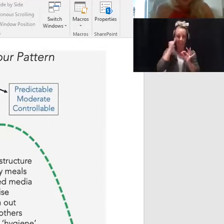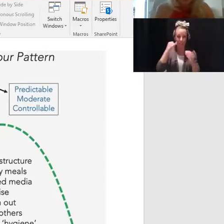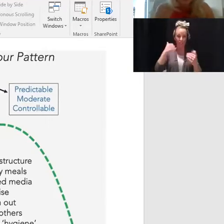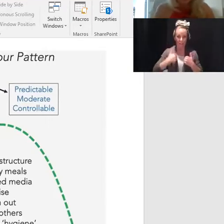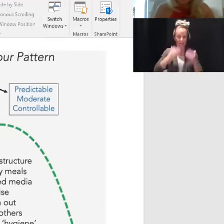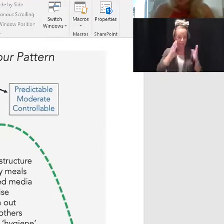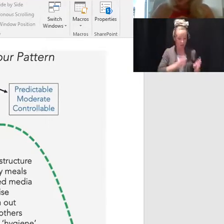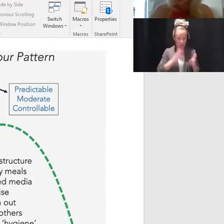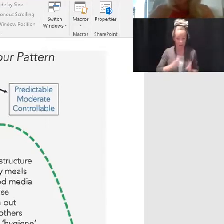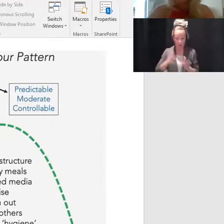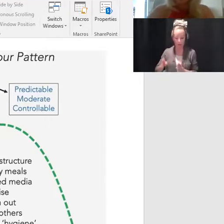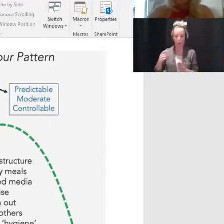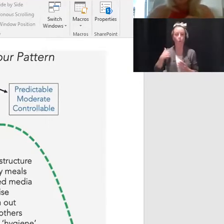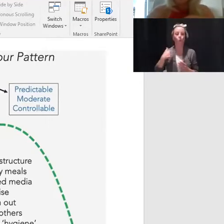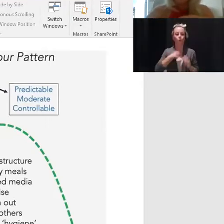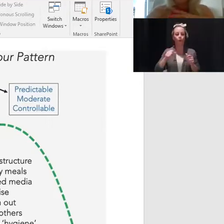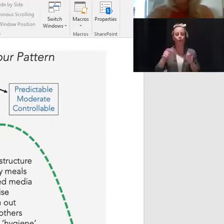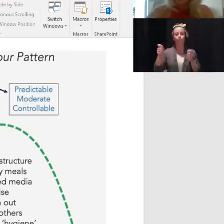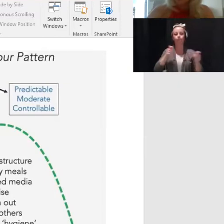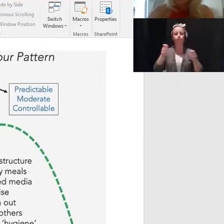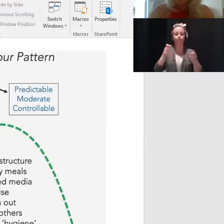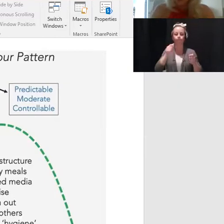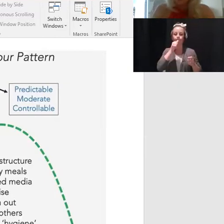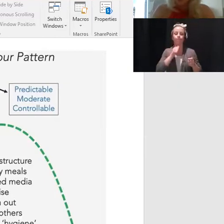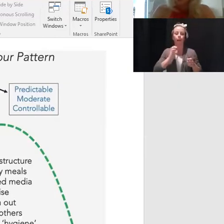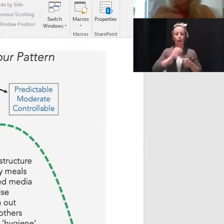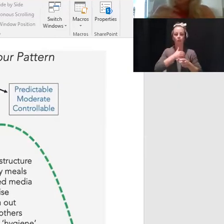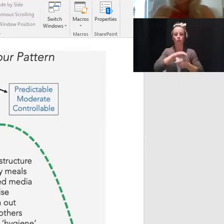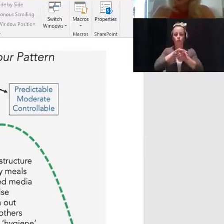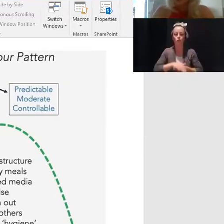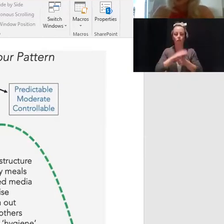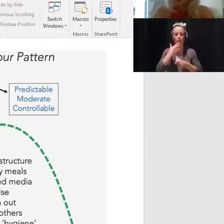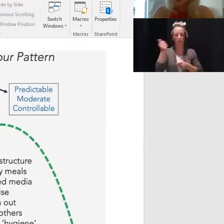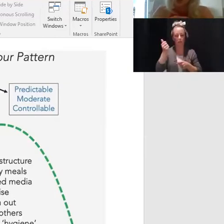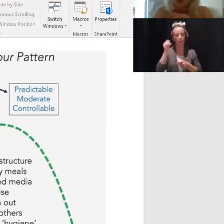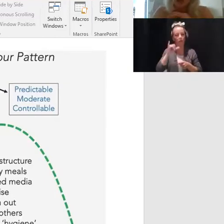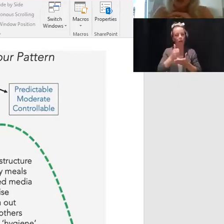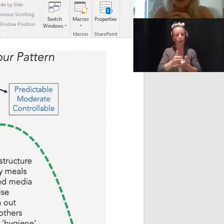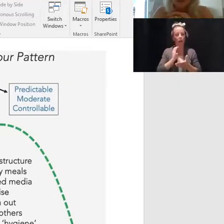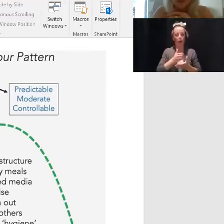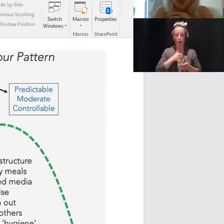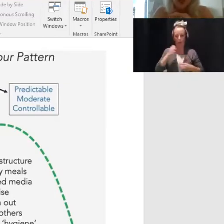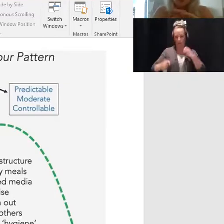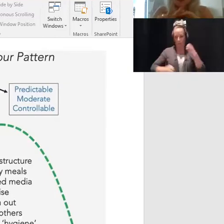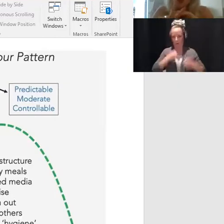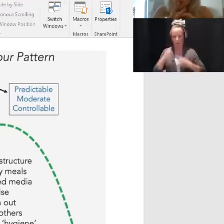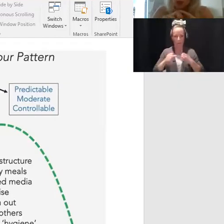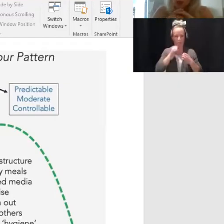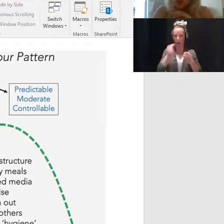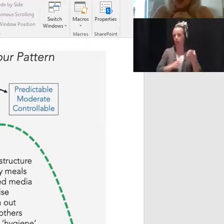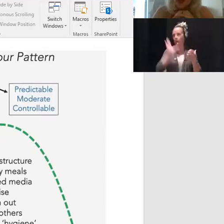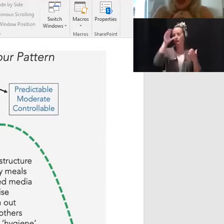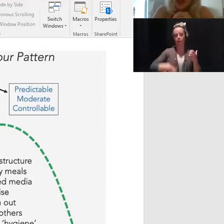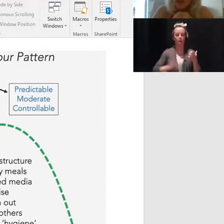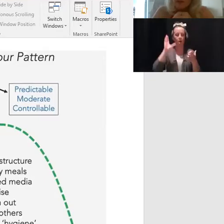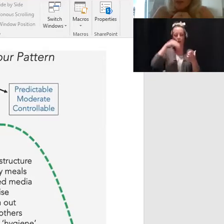And it actually calms both our brain and our body and helps us to regulate our emotions. Number two,